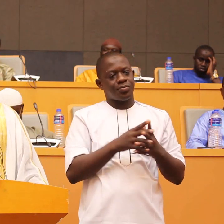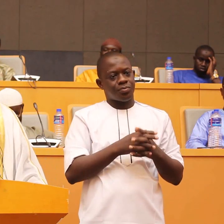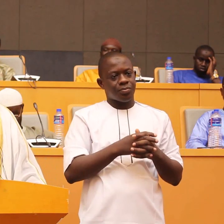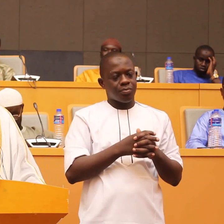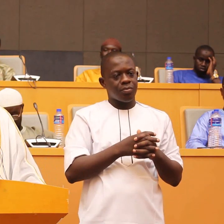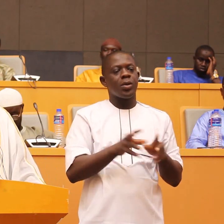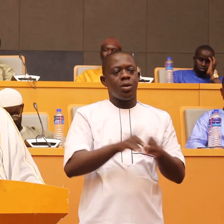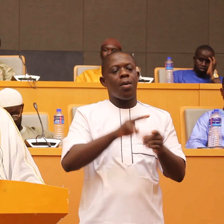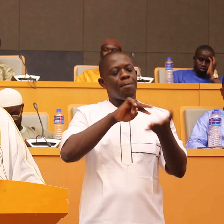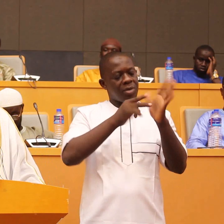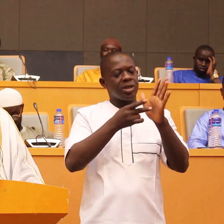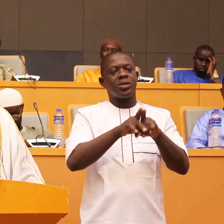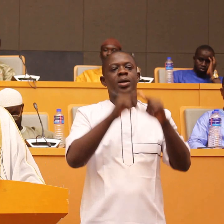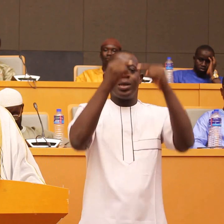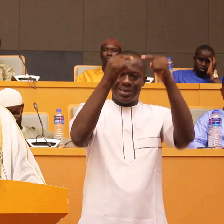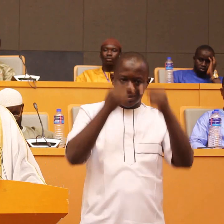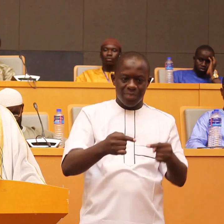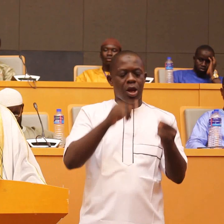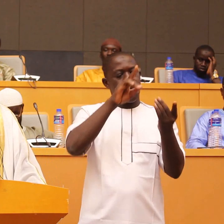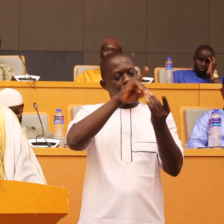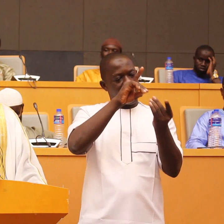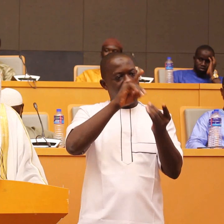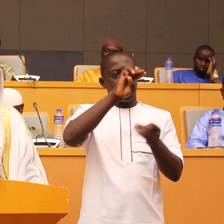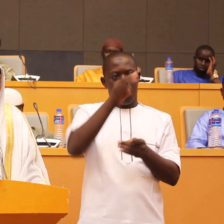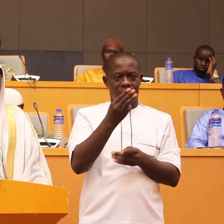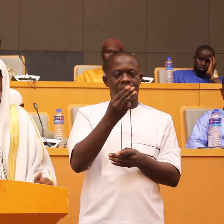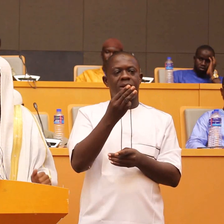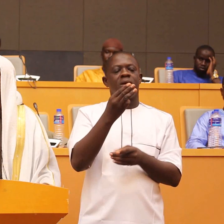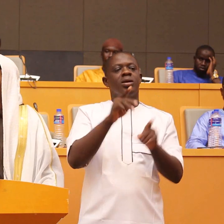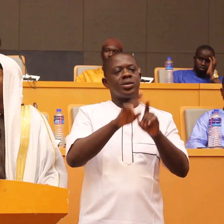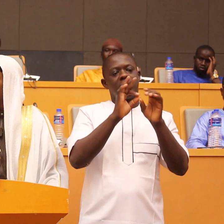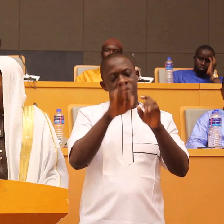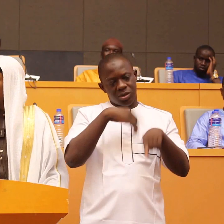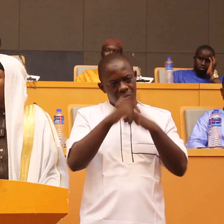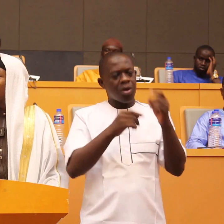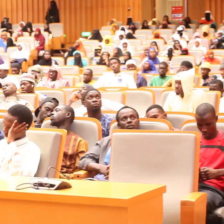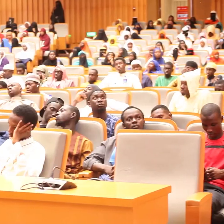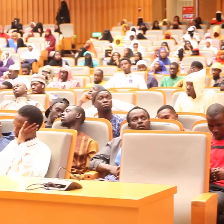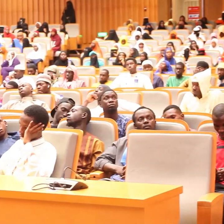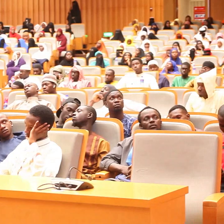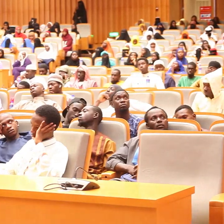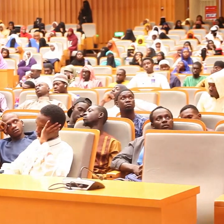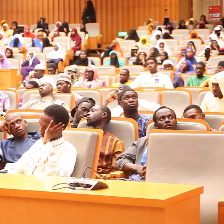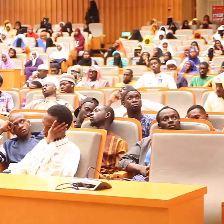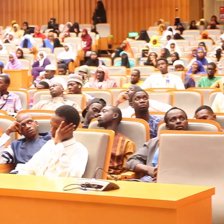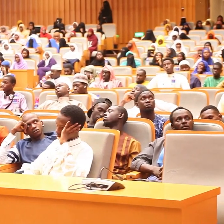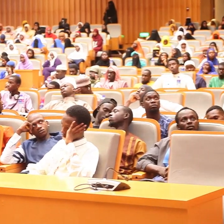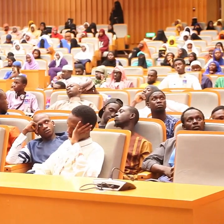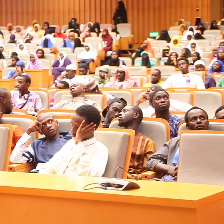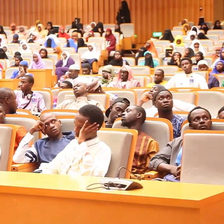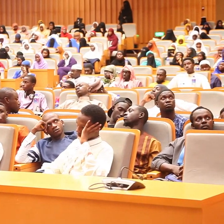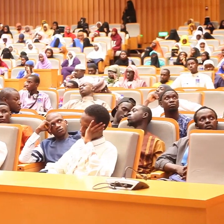this is the statement of Rasulullah sallallahu alayhi wa sallam convey about me even if that is going to